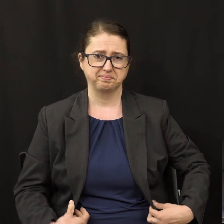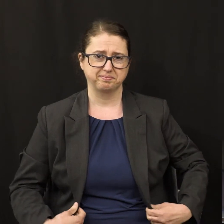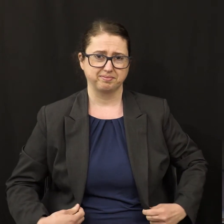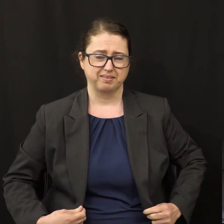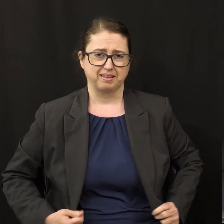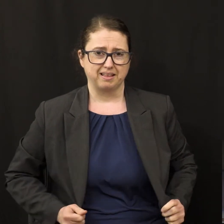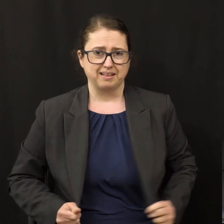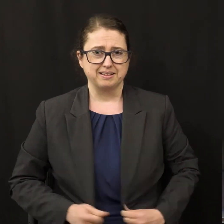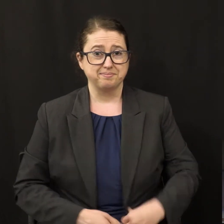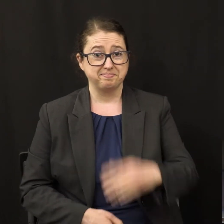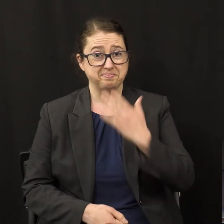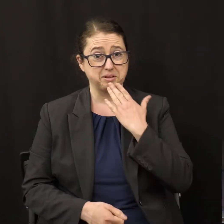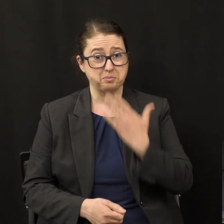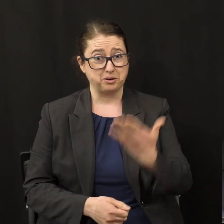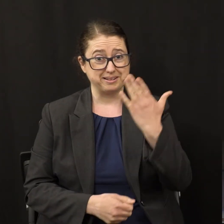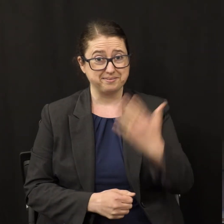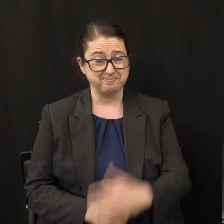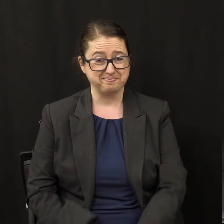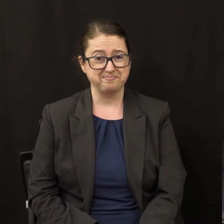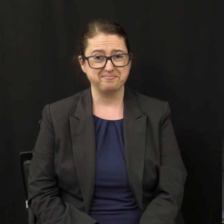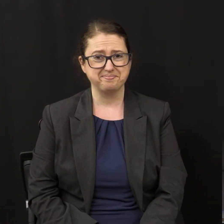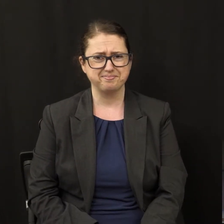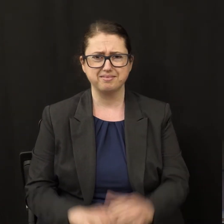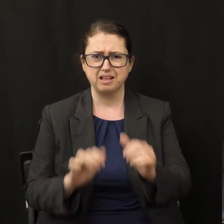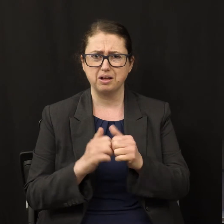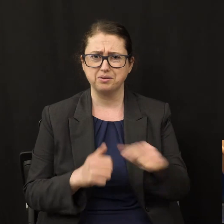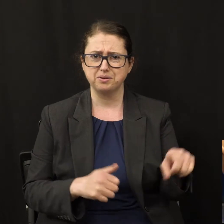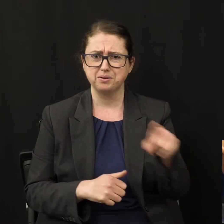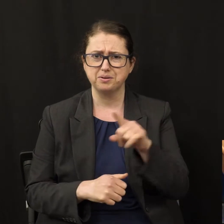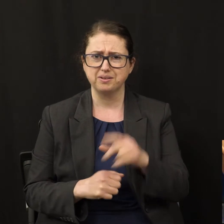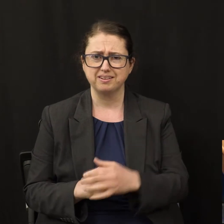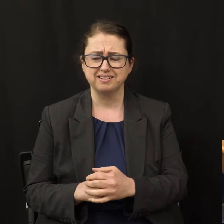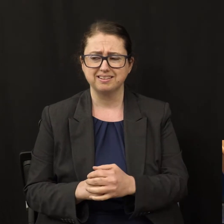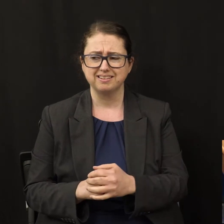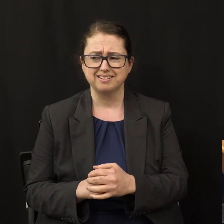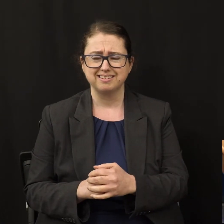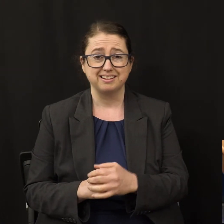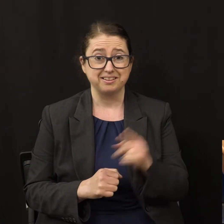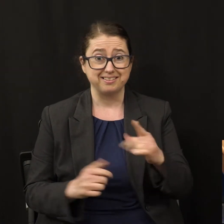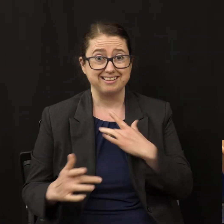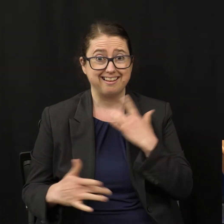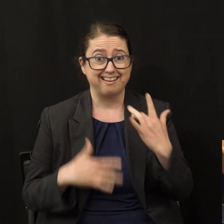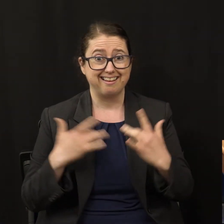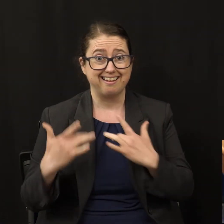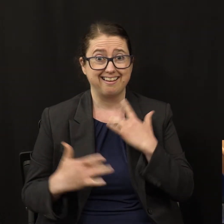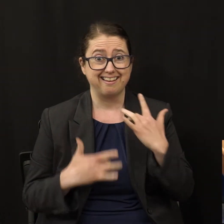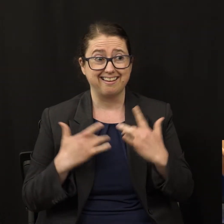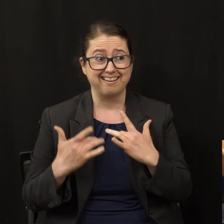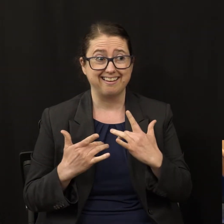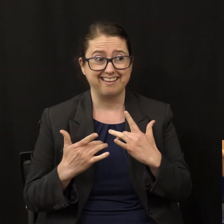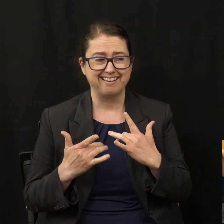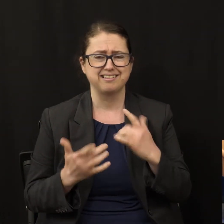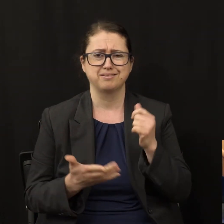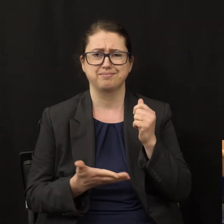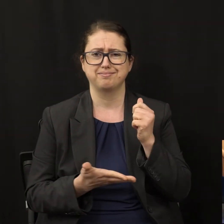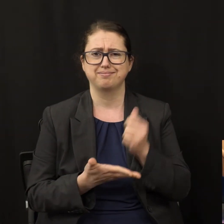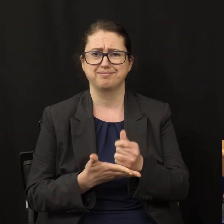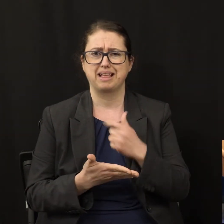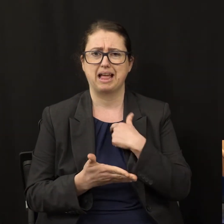Good morning. How are you guys doing? Are you excited? Amen. I can't wait. You know, we did an